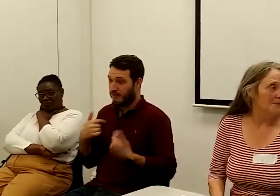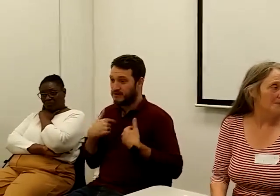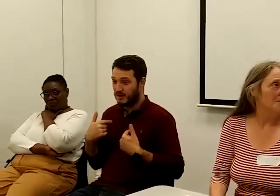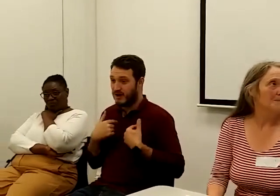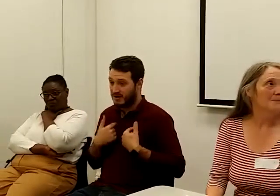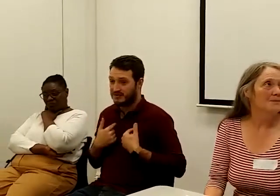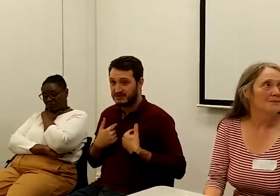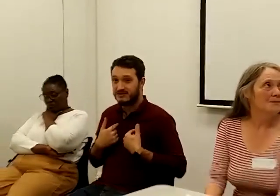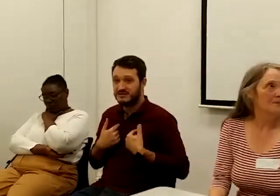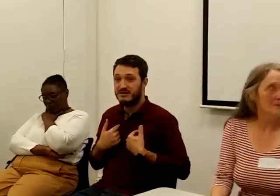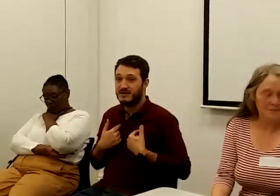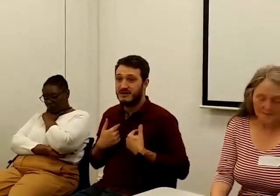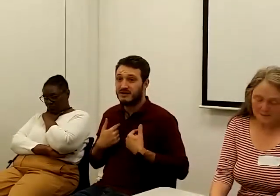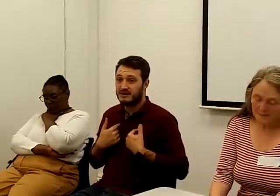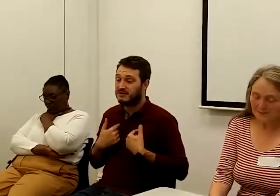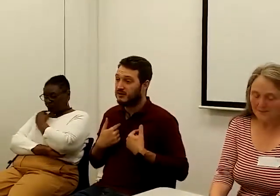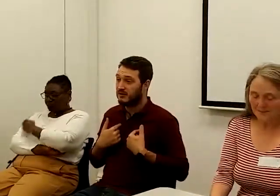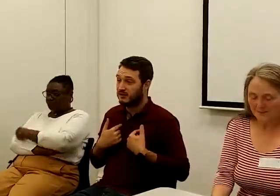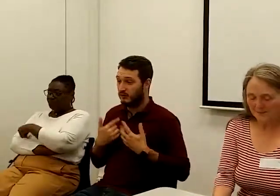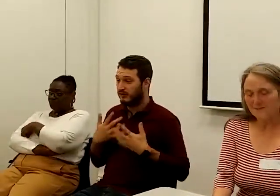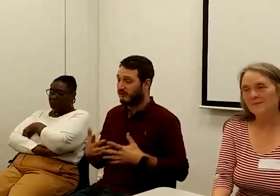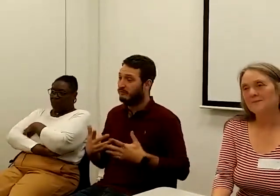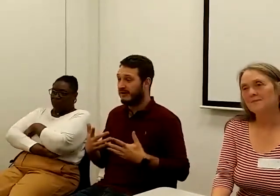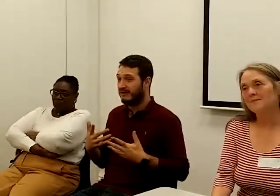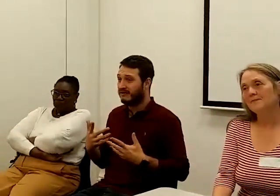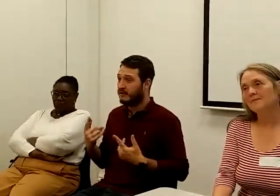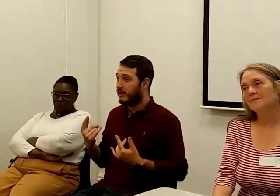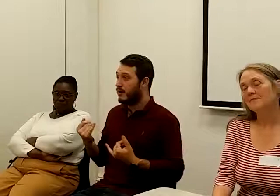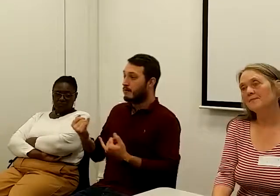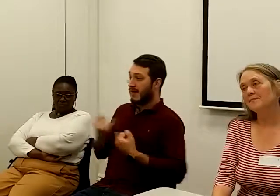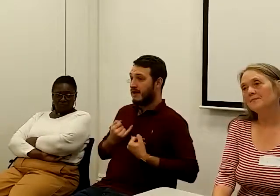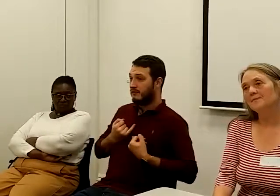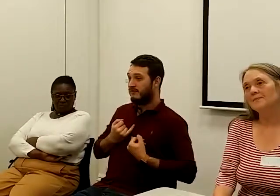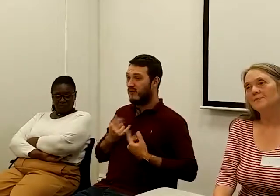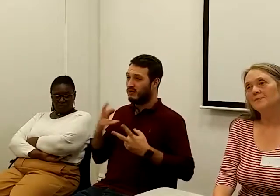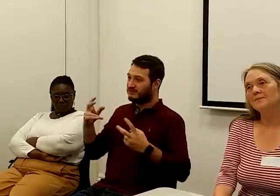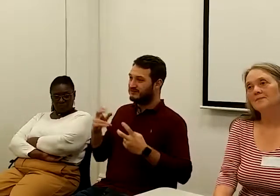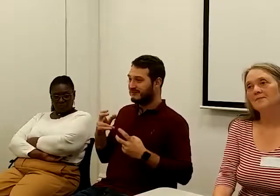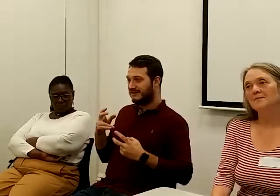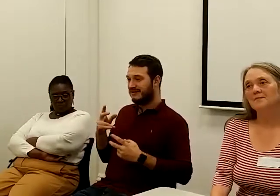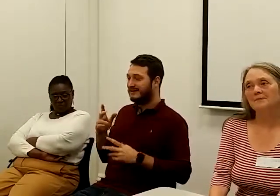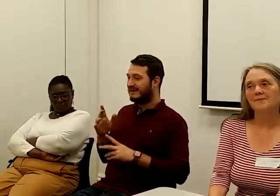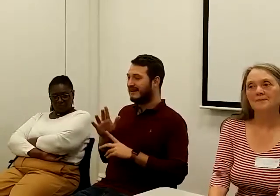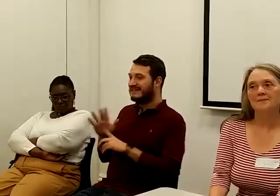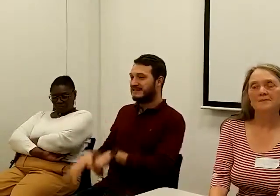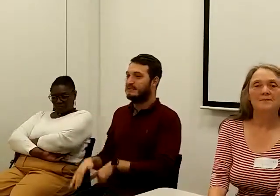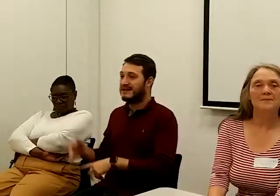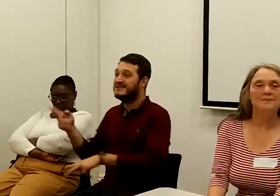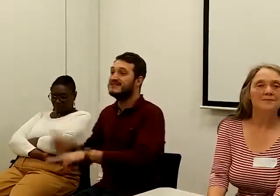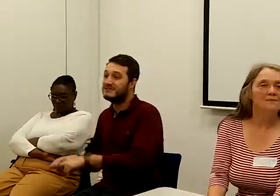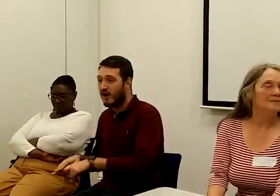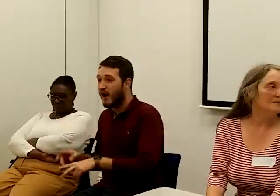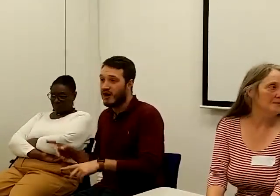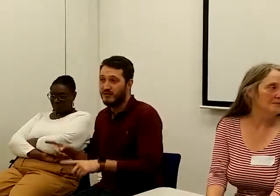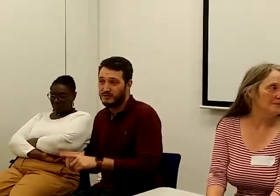problems in the past, or we've been accused of intimidating the staff, and also intimidating the claimant outside the assessment centre.